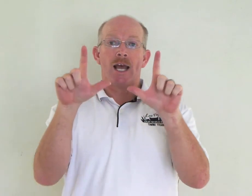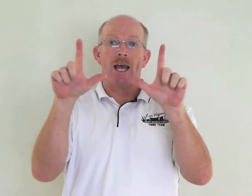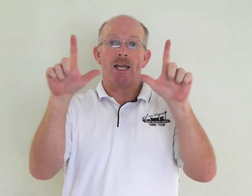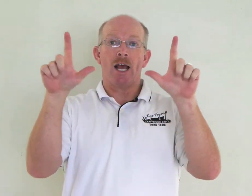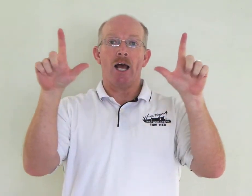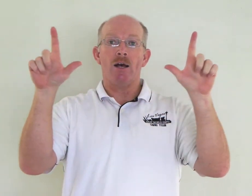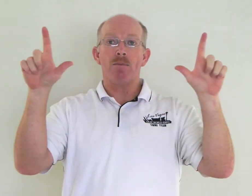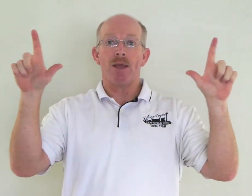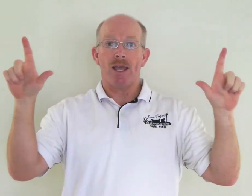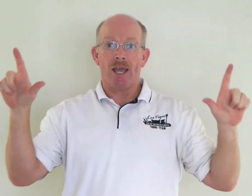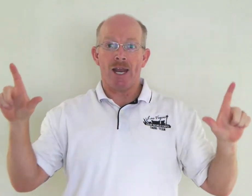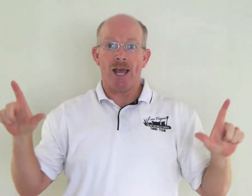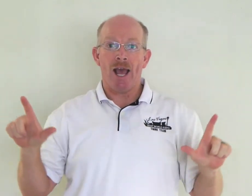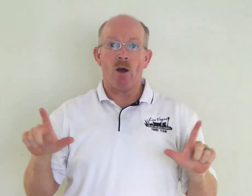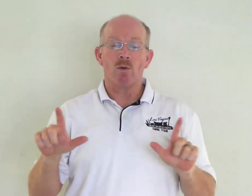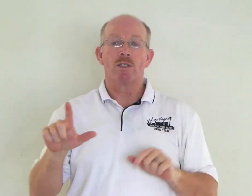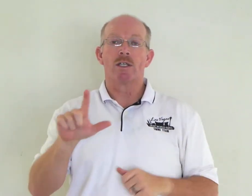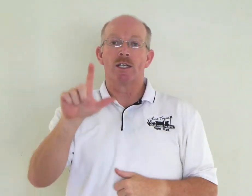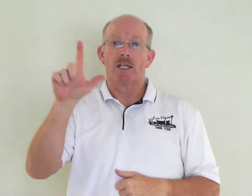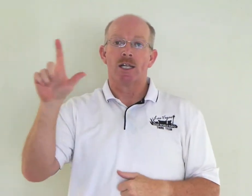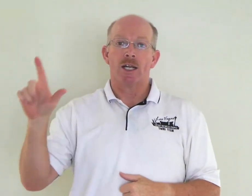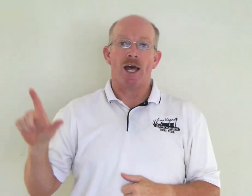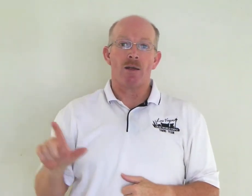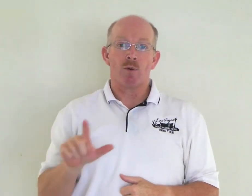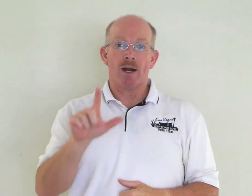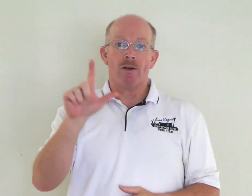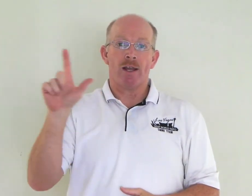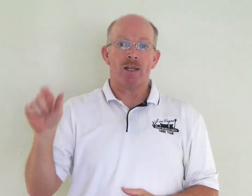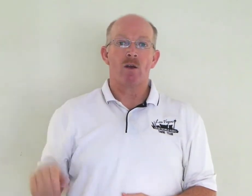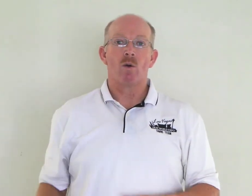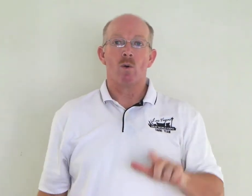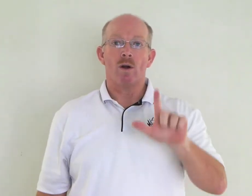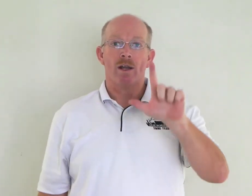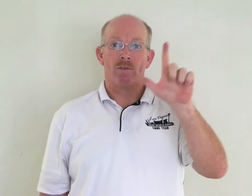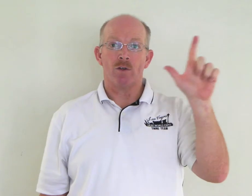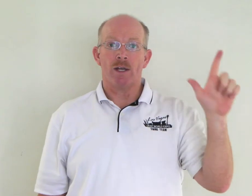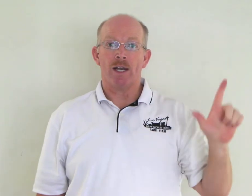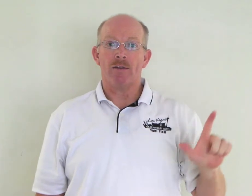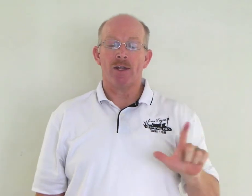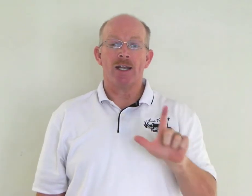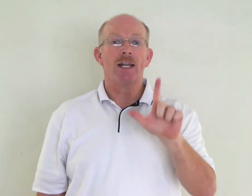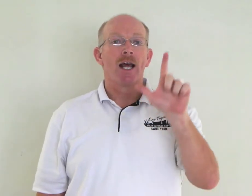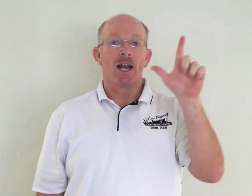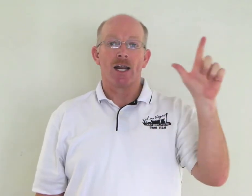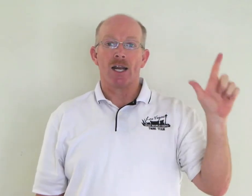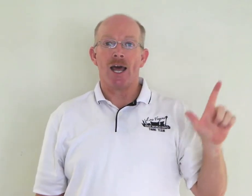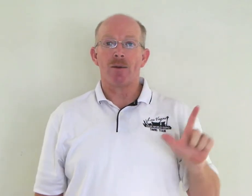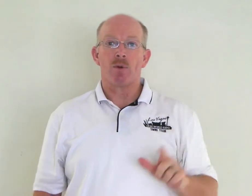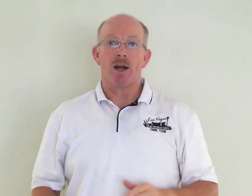up and out. Library. Or if you're doing it left-handed, library.